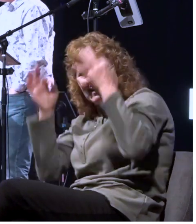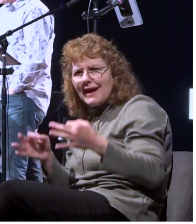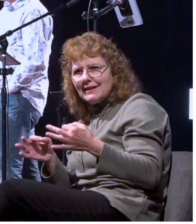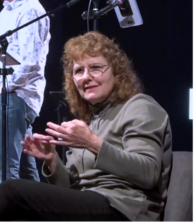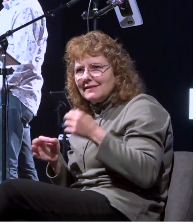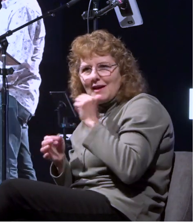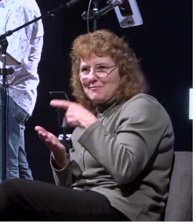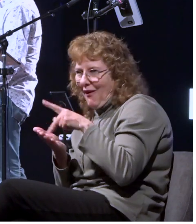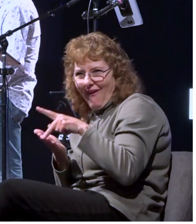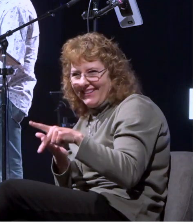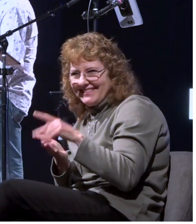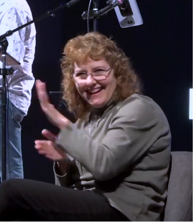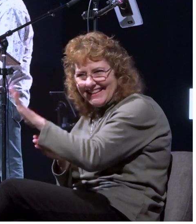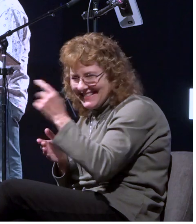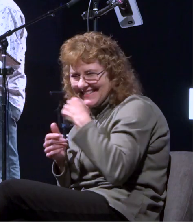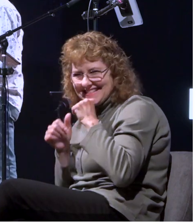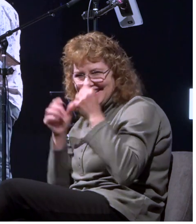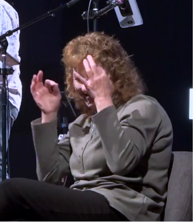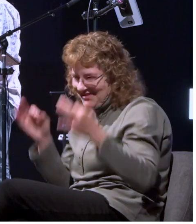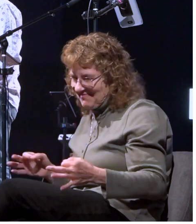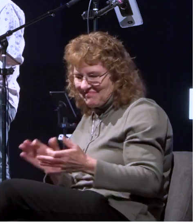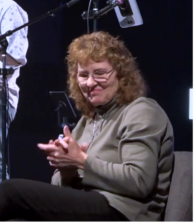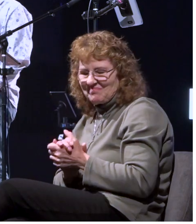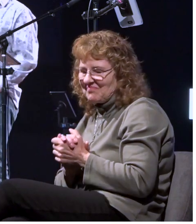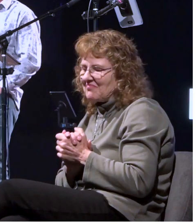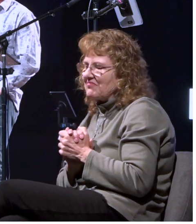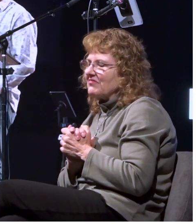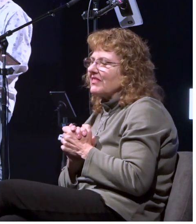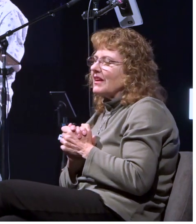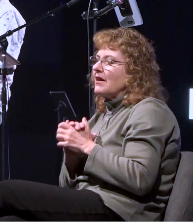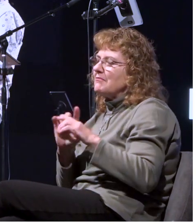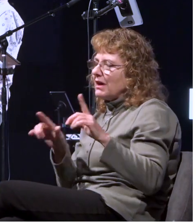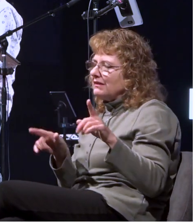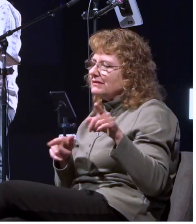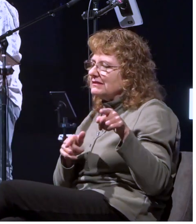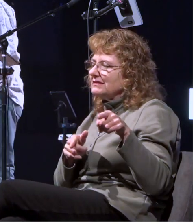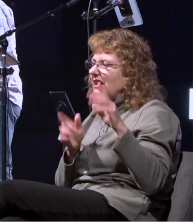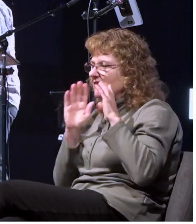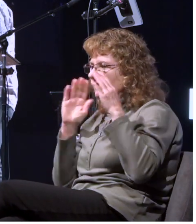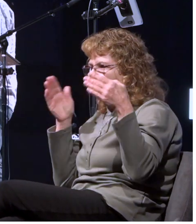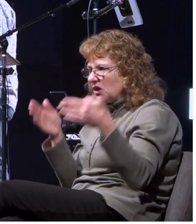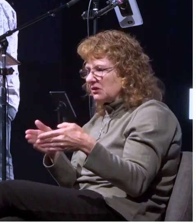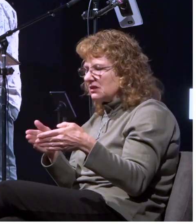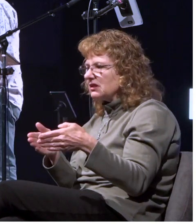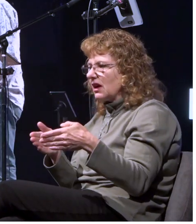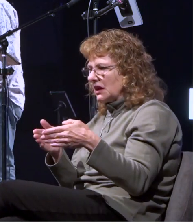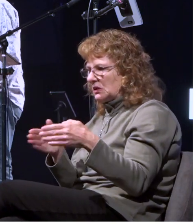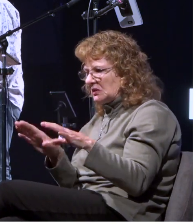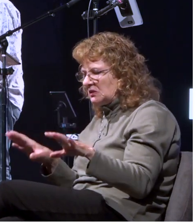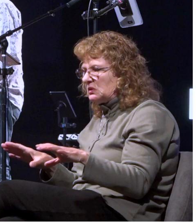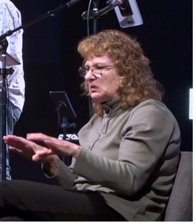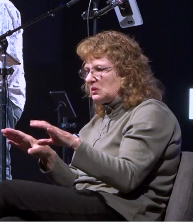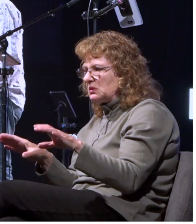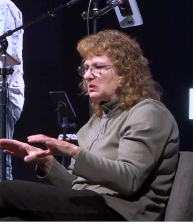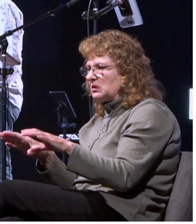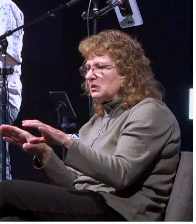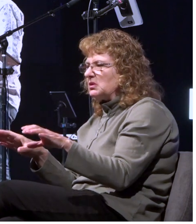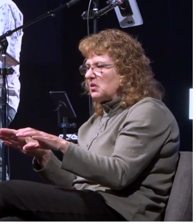passive voice places the focus on the verb rather than the noun and you know the focus is